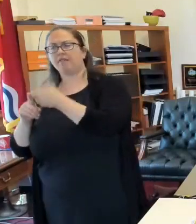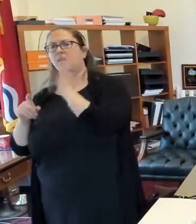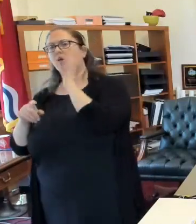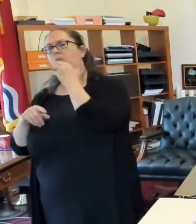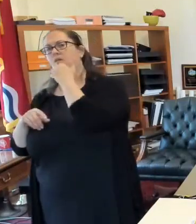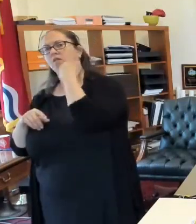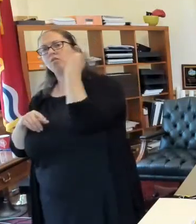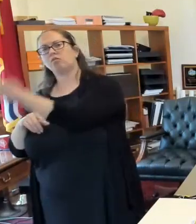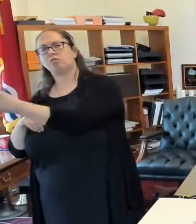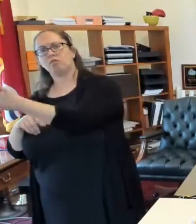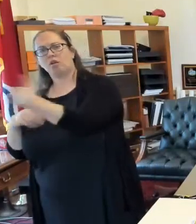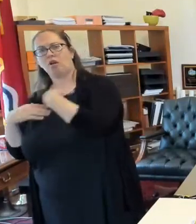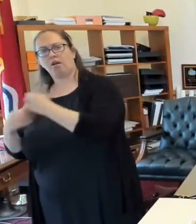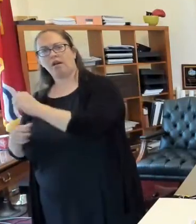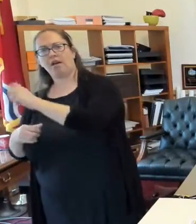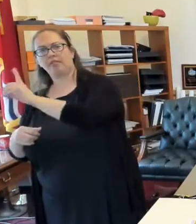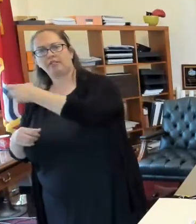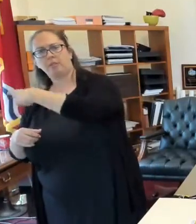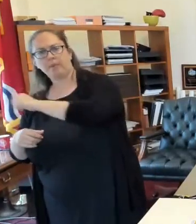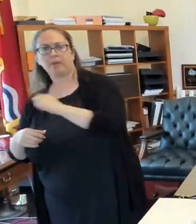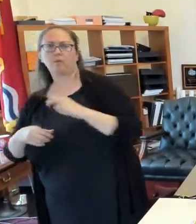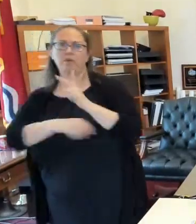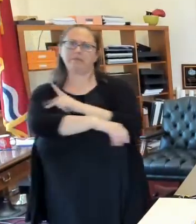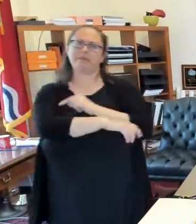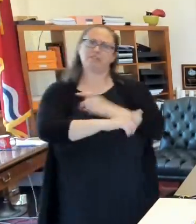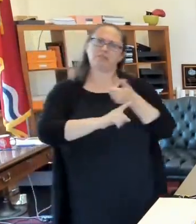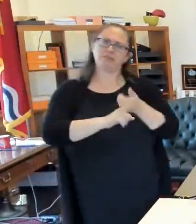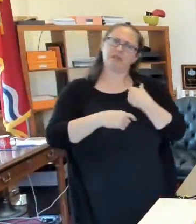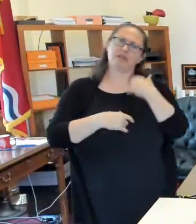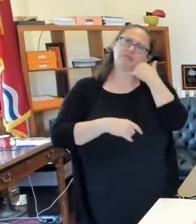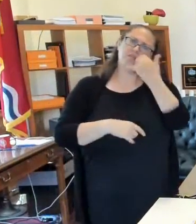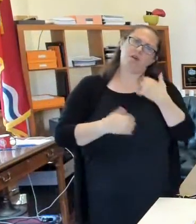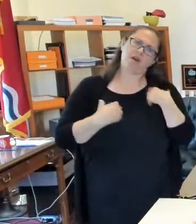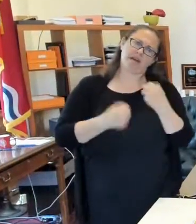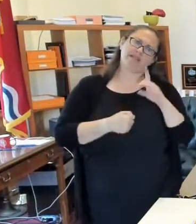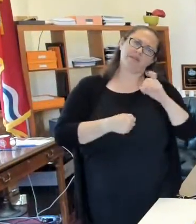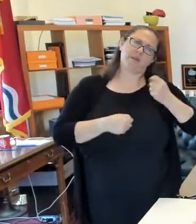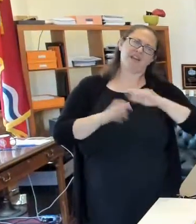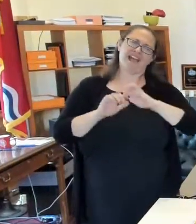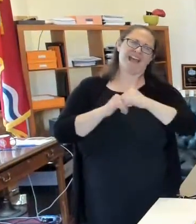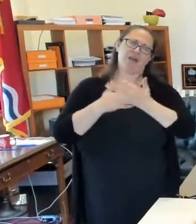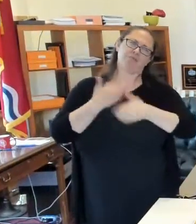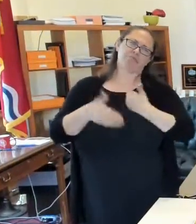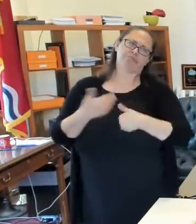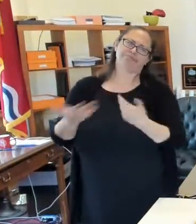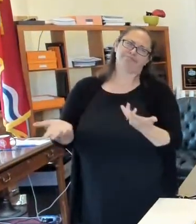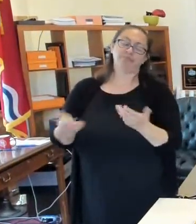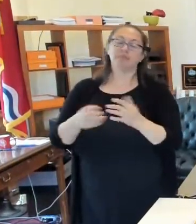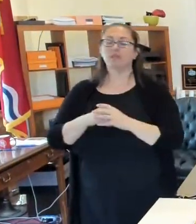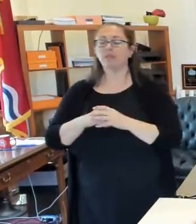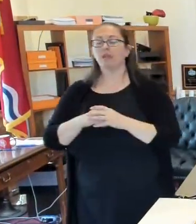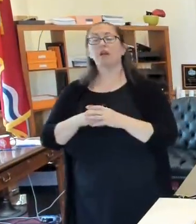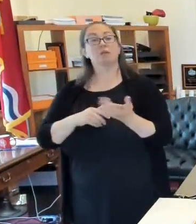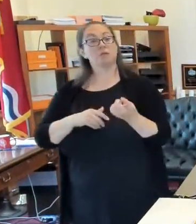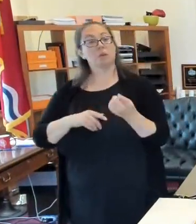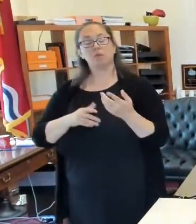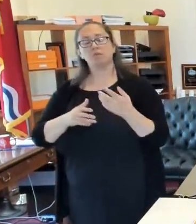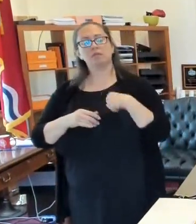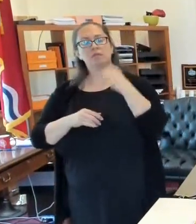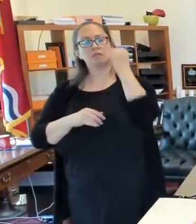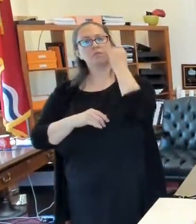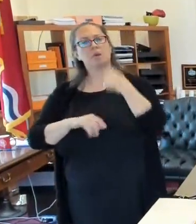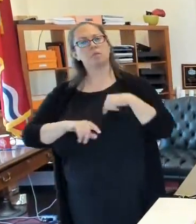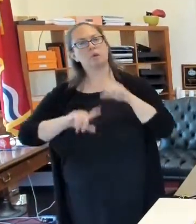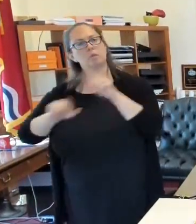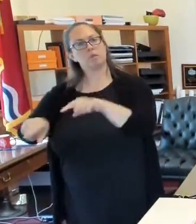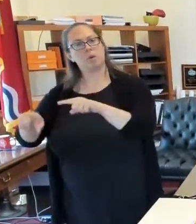verify their results? No, wherever you had your test taken, whether it was